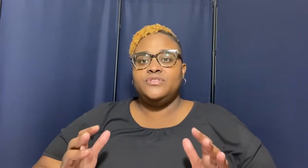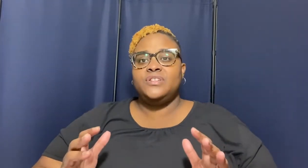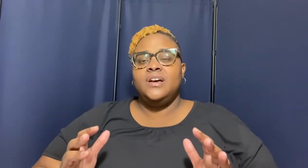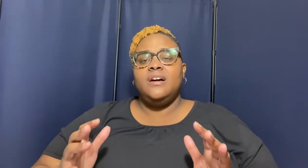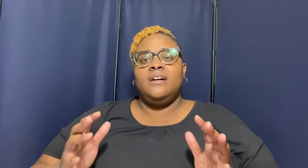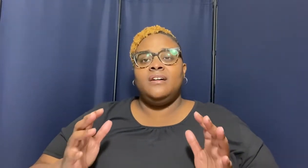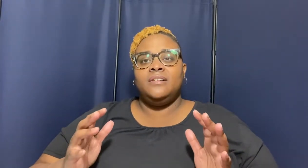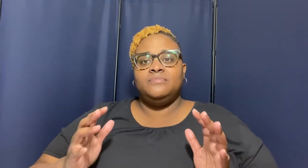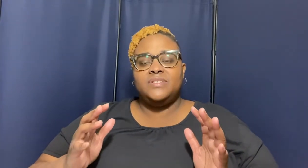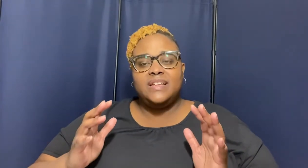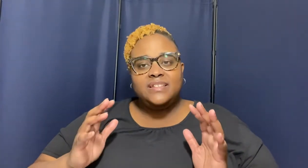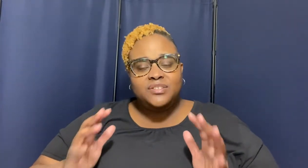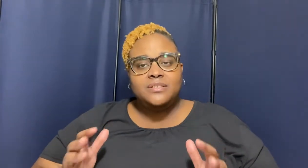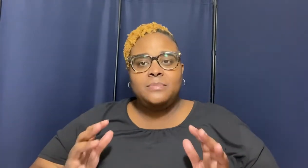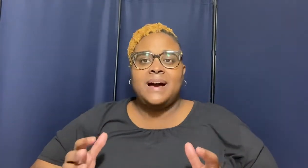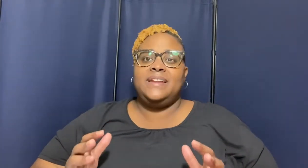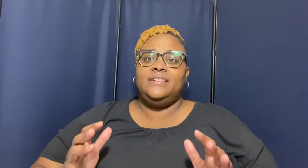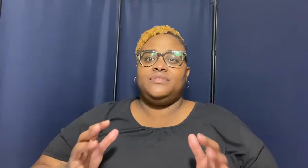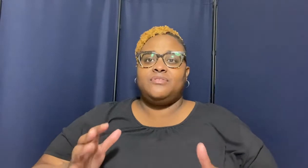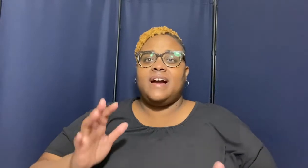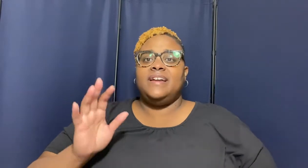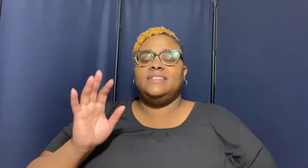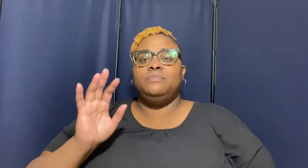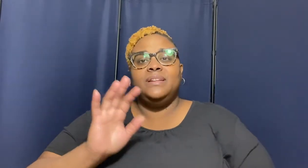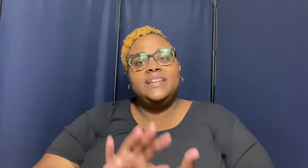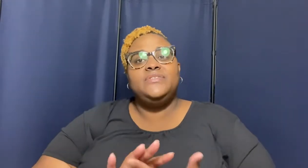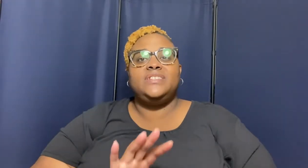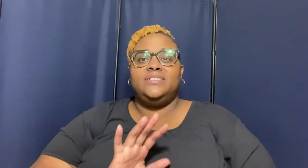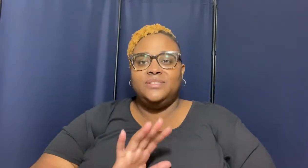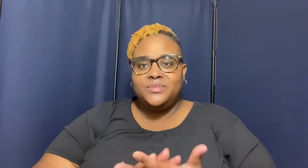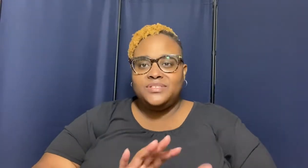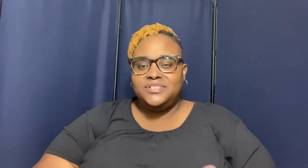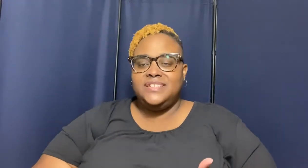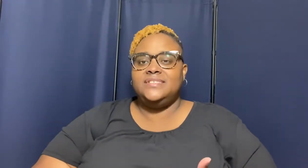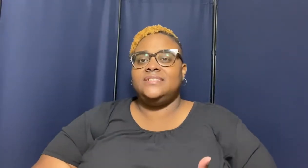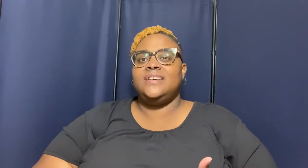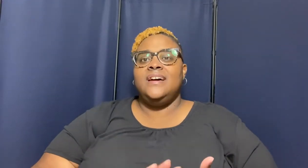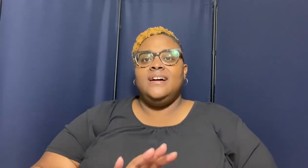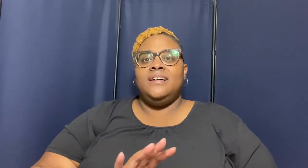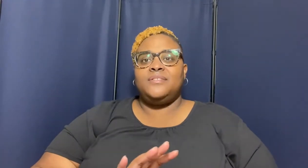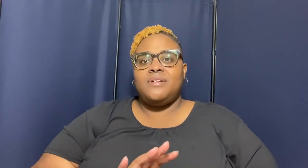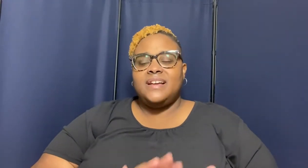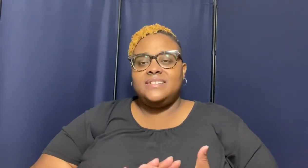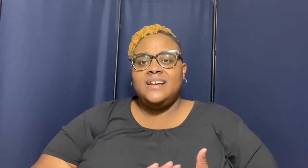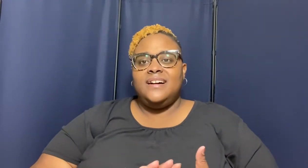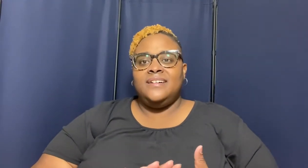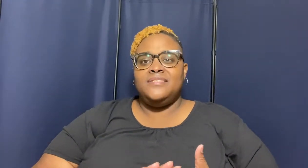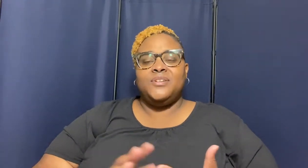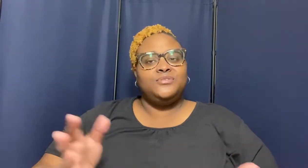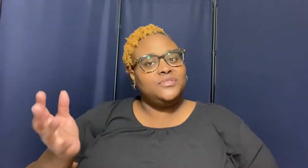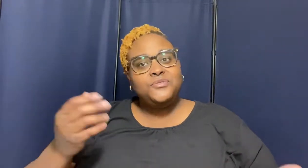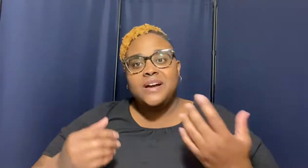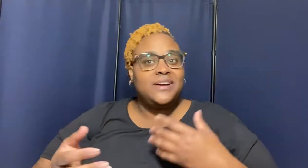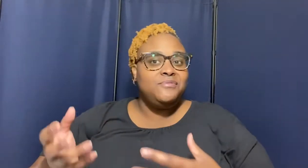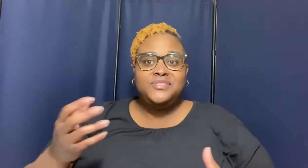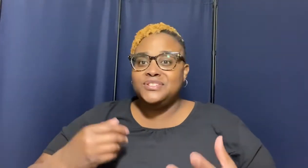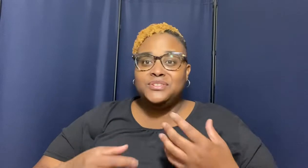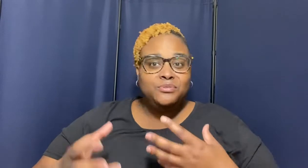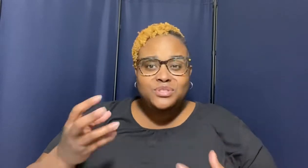um to the body of christ believers in the lord jesus uh christ uh those of who who just new to